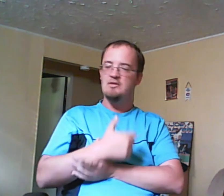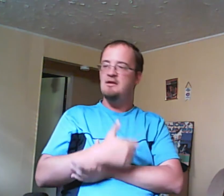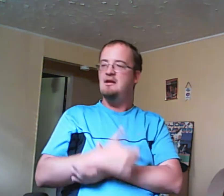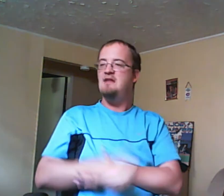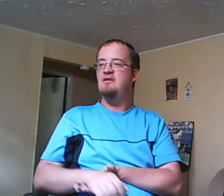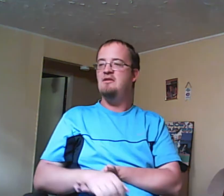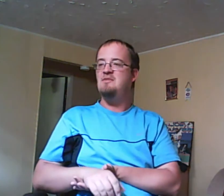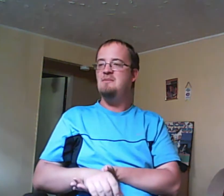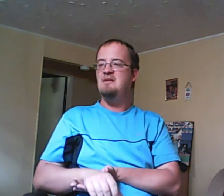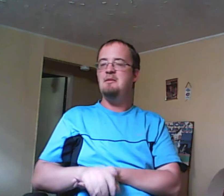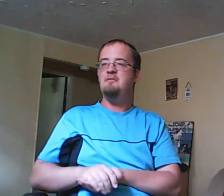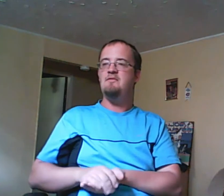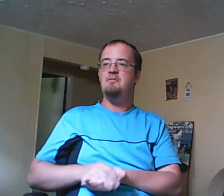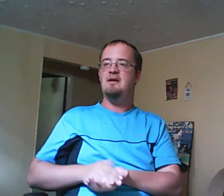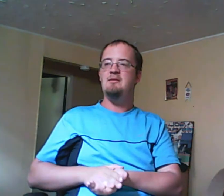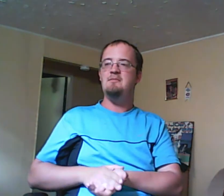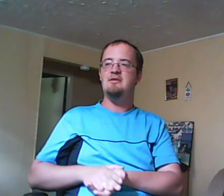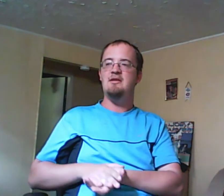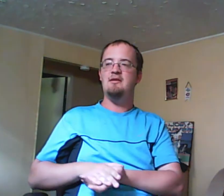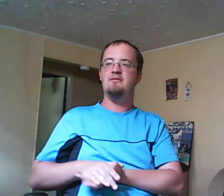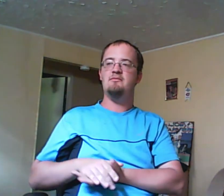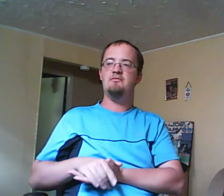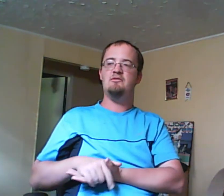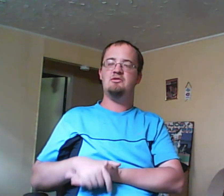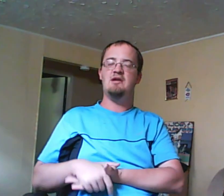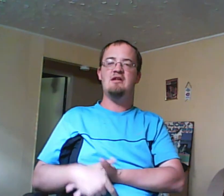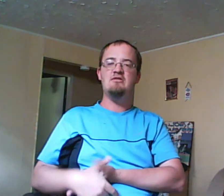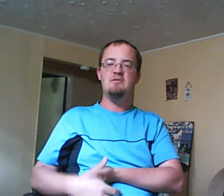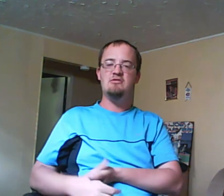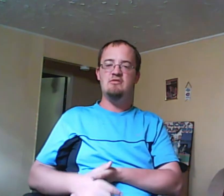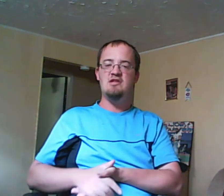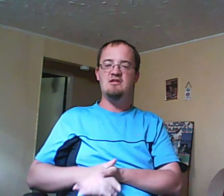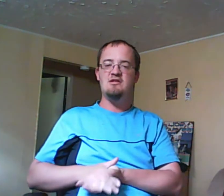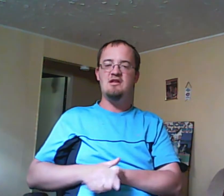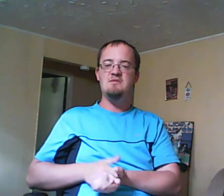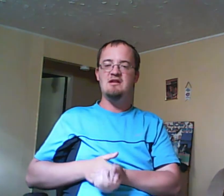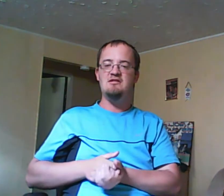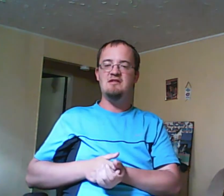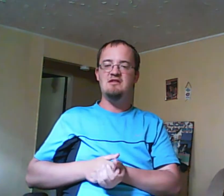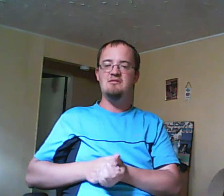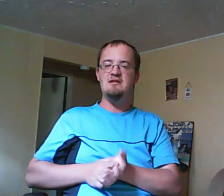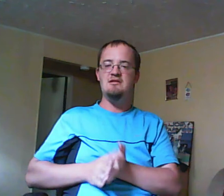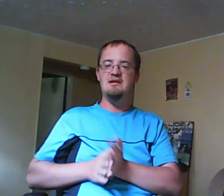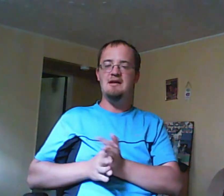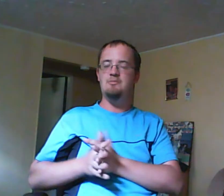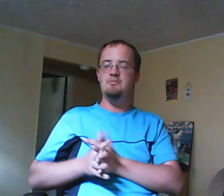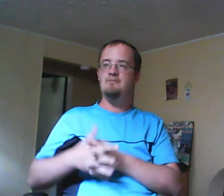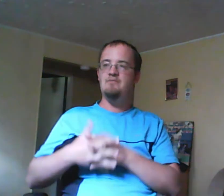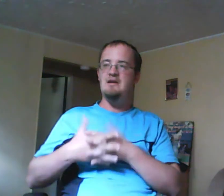And so Esme beats him up with the bike helmet, but the guidance counselor, Ms. Groove, says, Esme, it's not too late to admit you need help. And